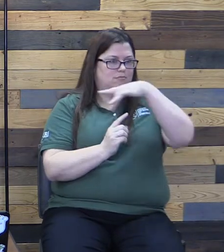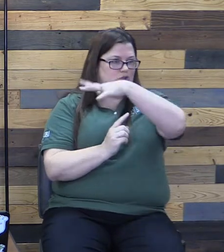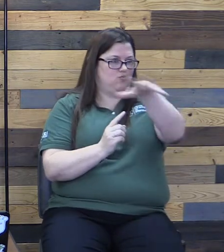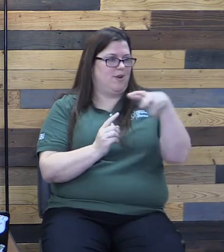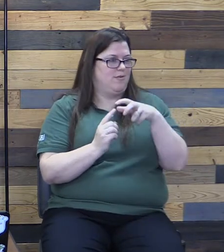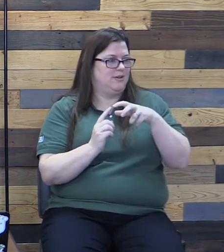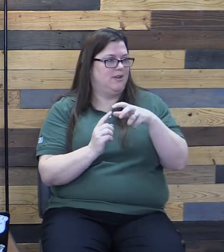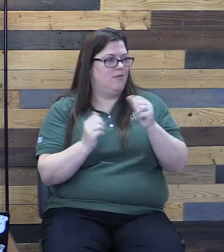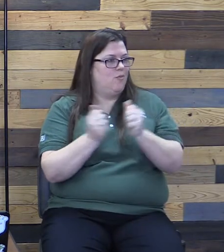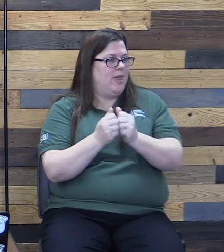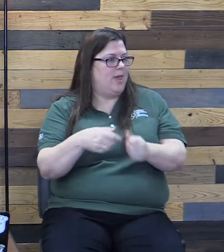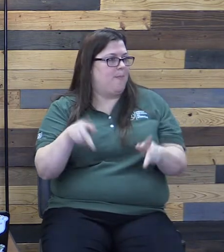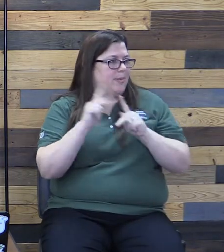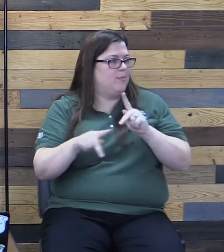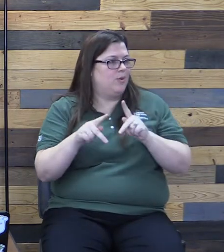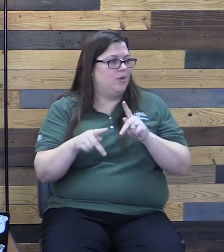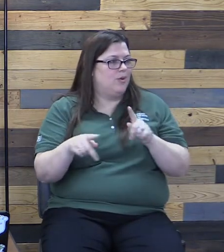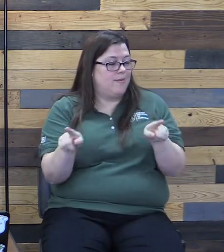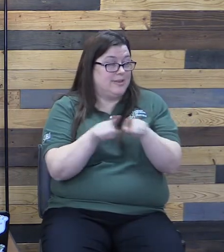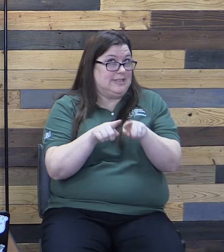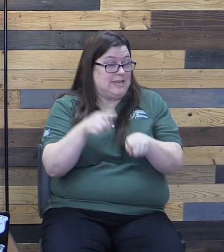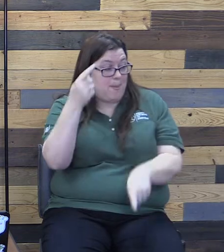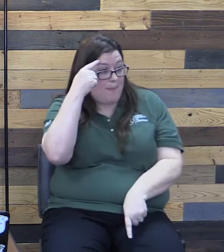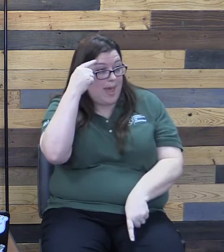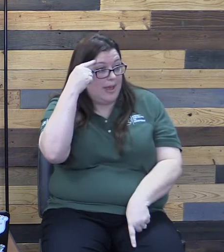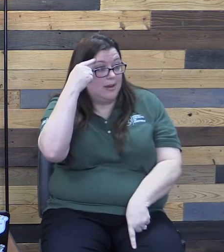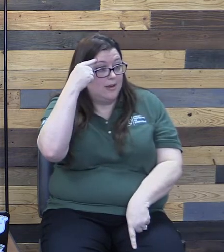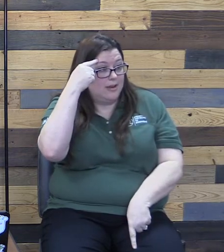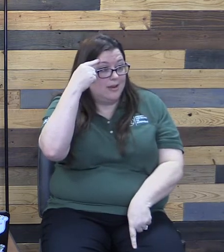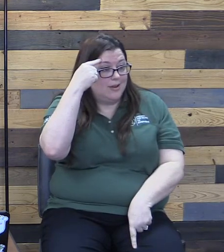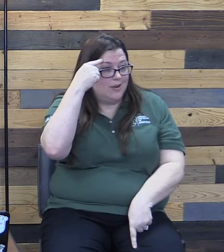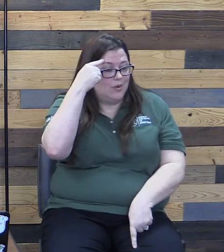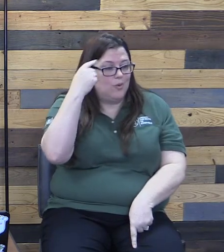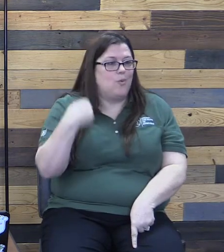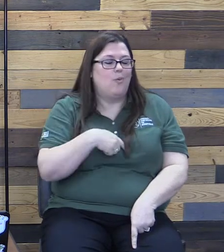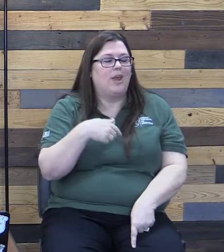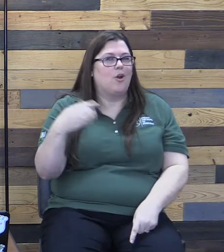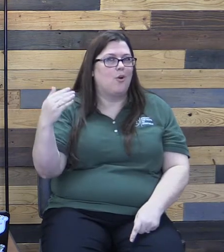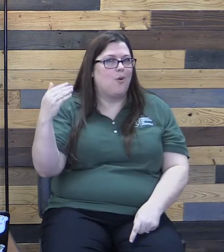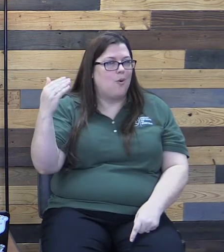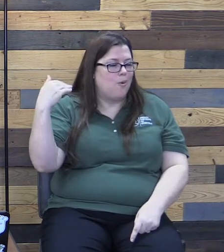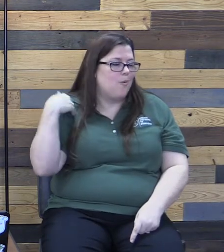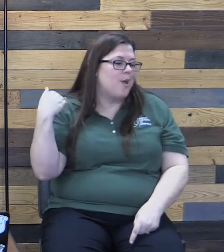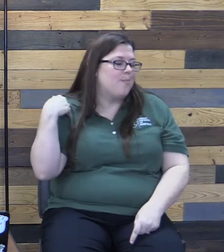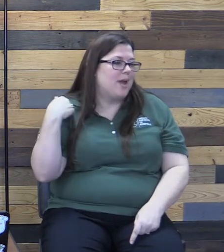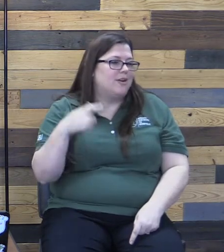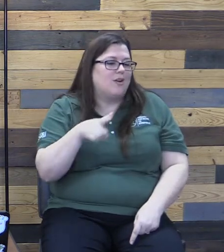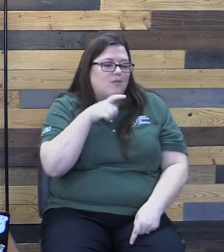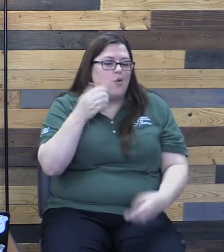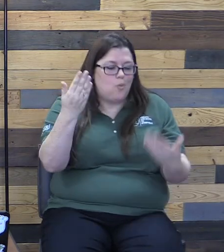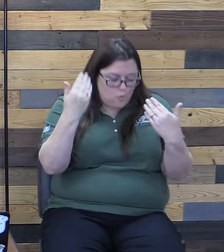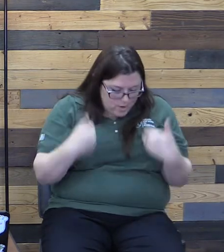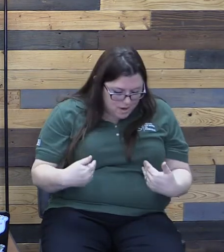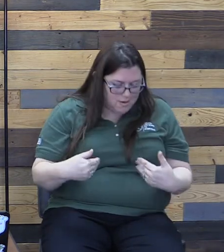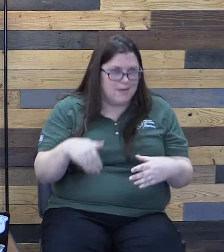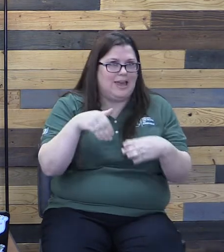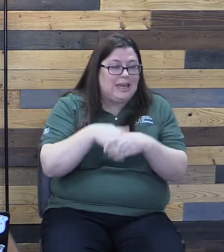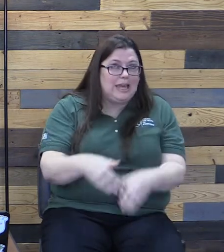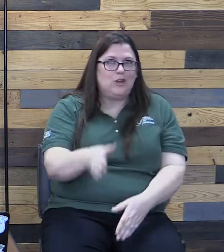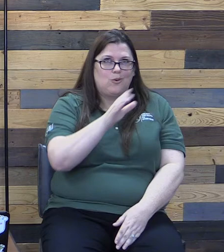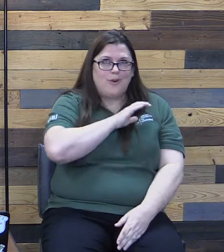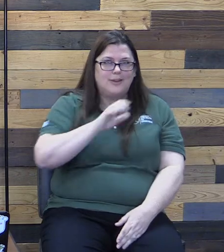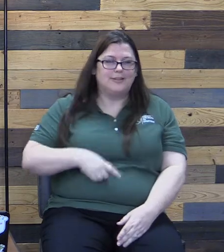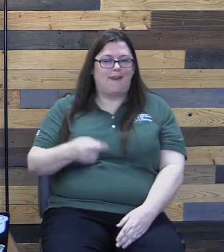as us, who serve the same Lord, then we are reminded of who we are truly in Christ and for Christ.